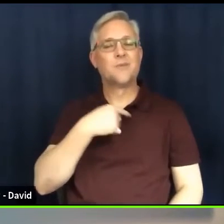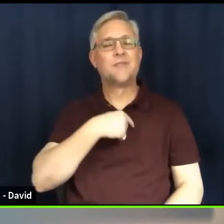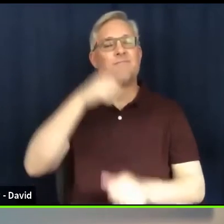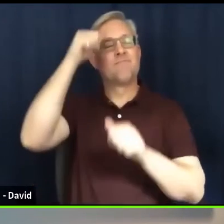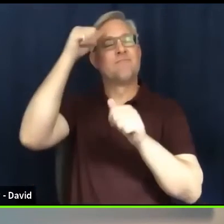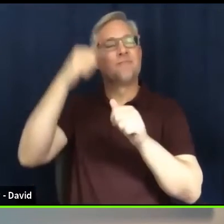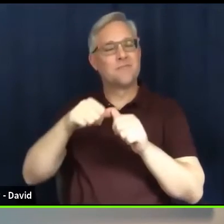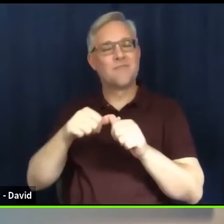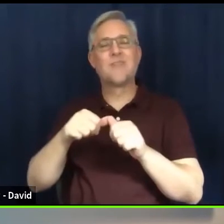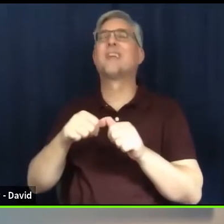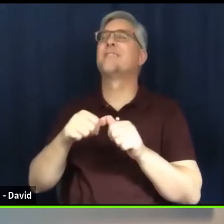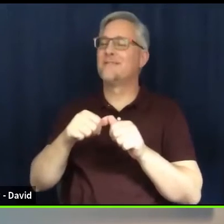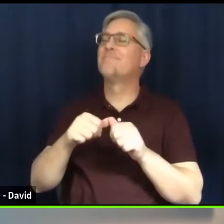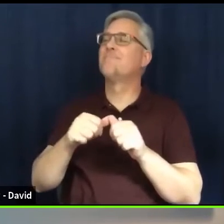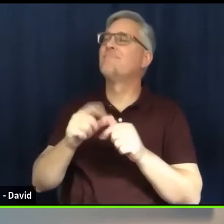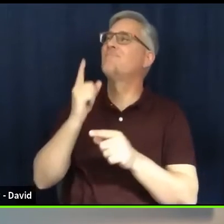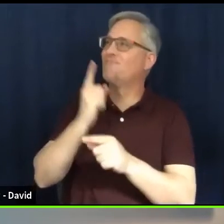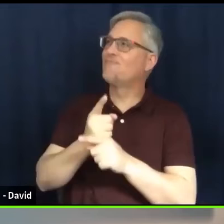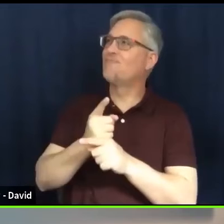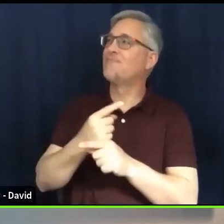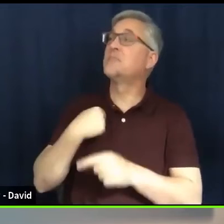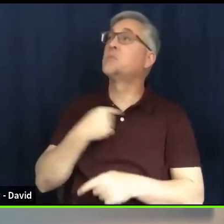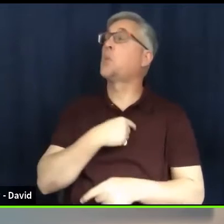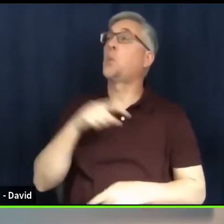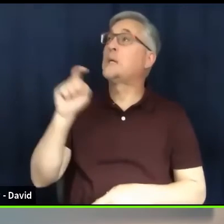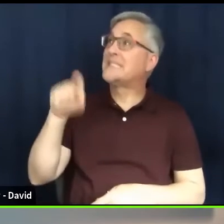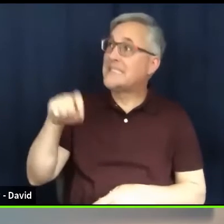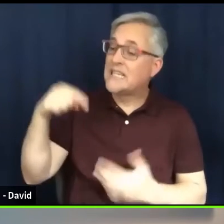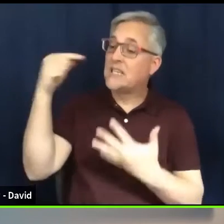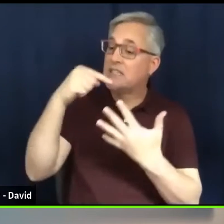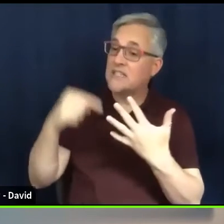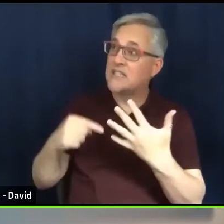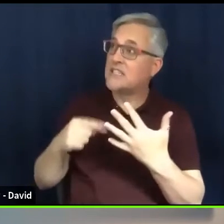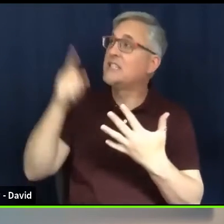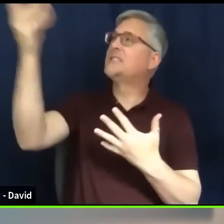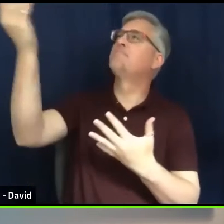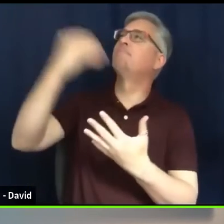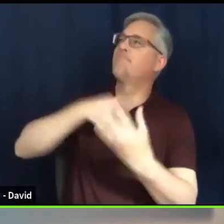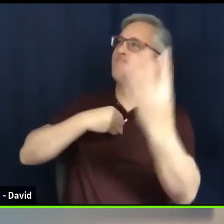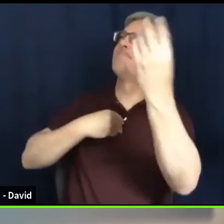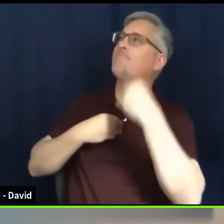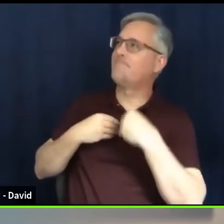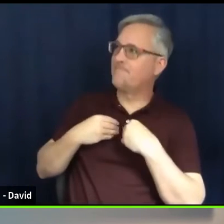That God takes care of our body and our spirit with these gifts.